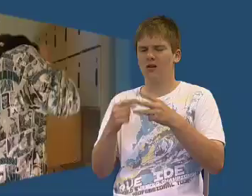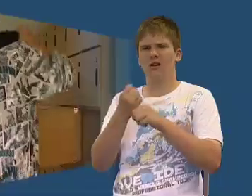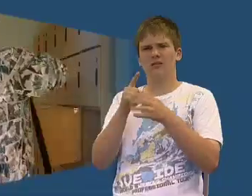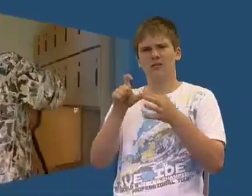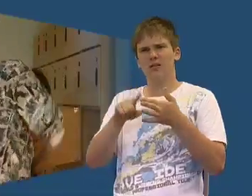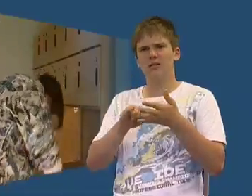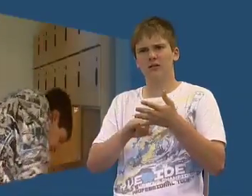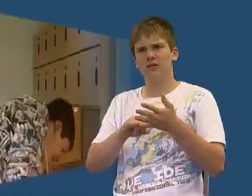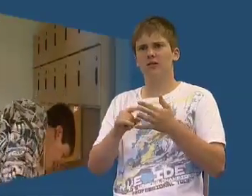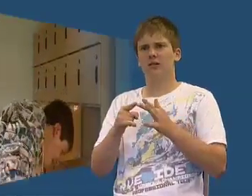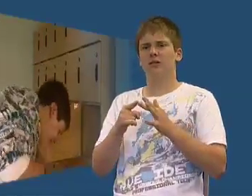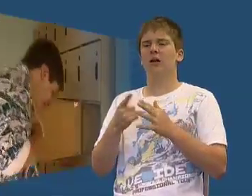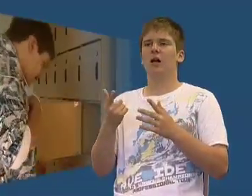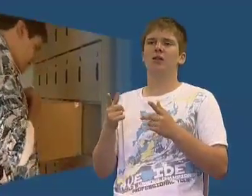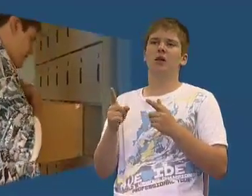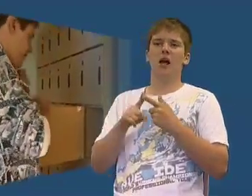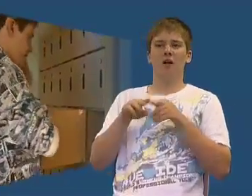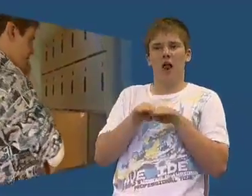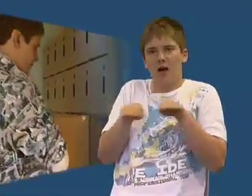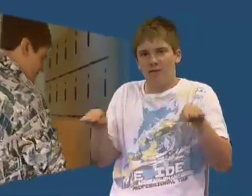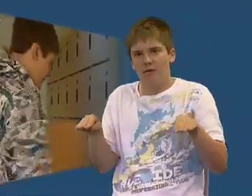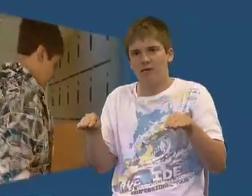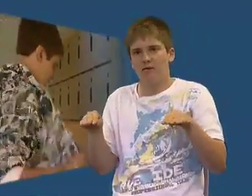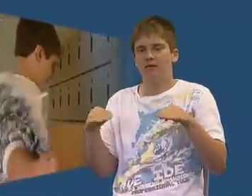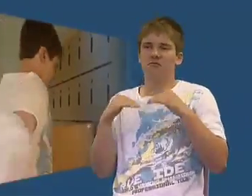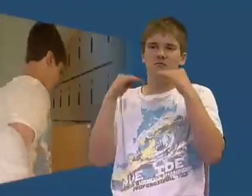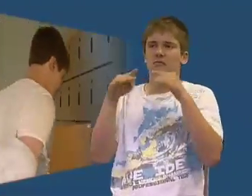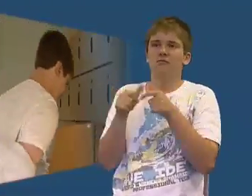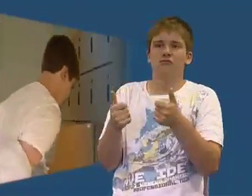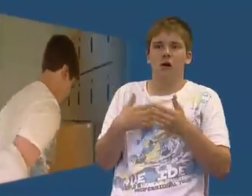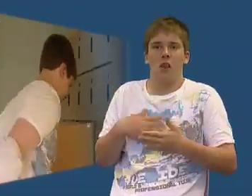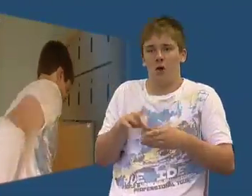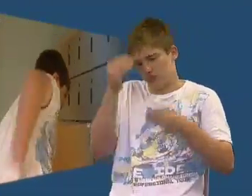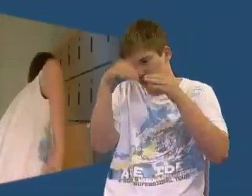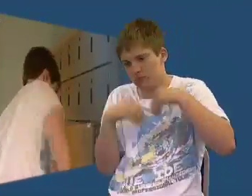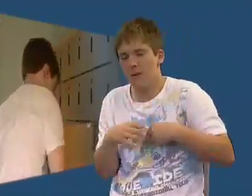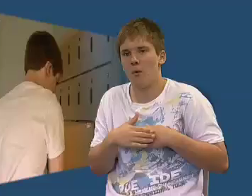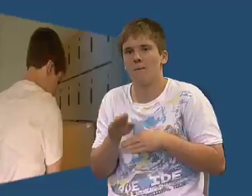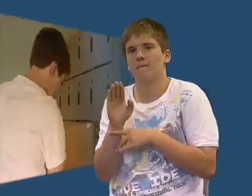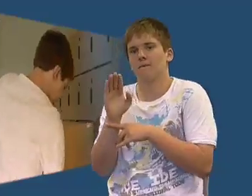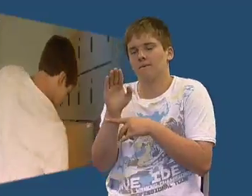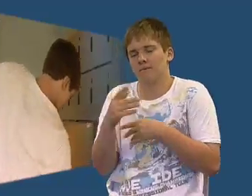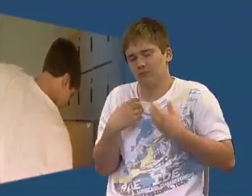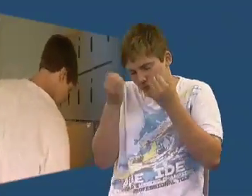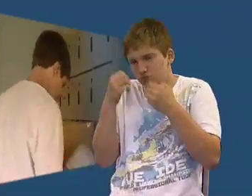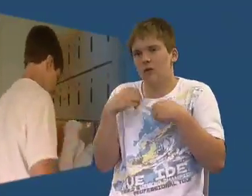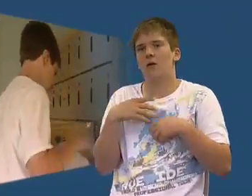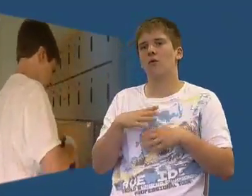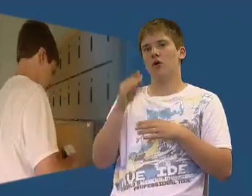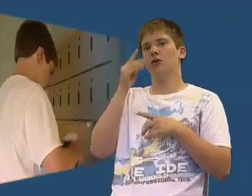ICT, so many different things, GCSEs, entry levels and higher level courses and I'm continuing to learn